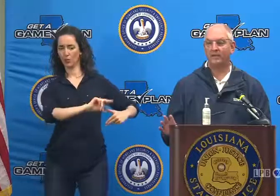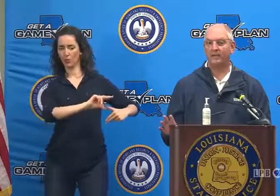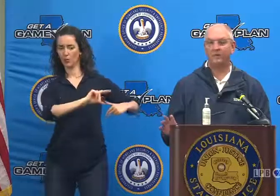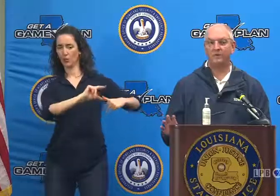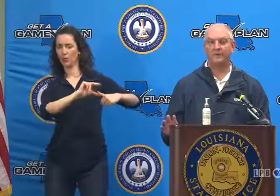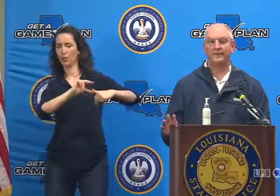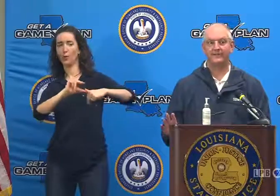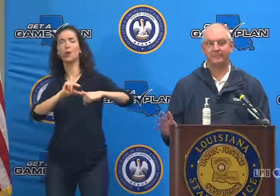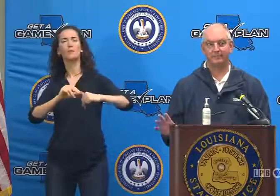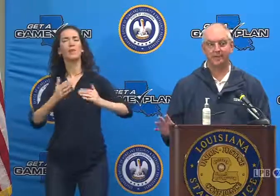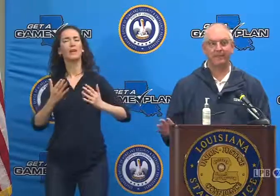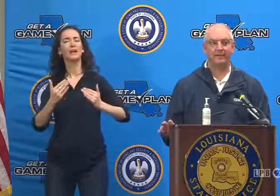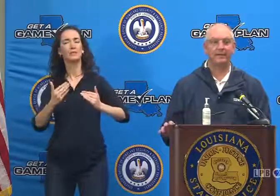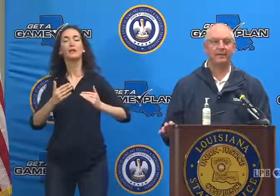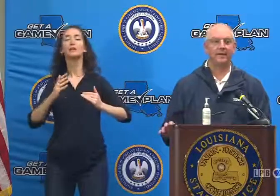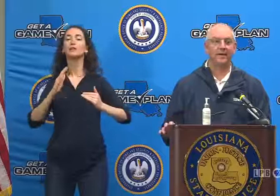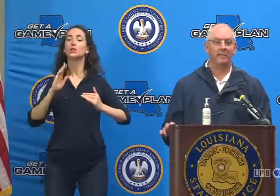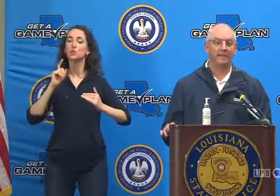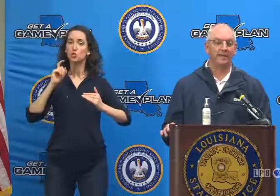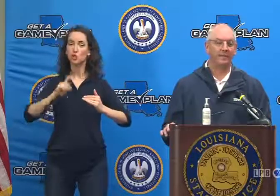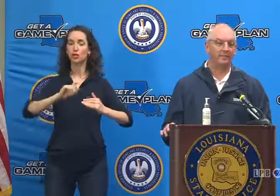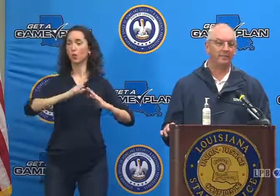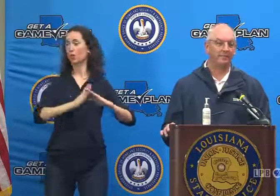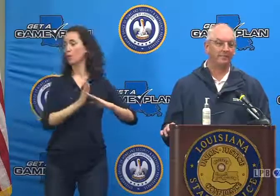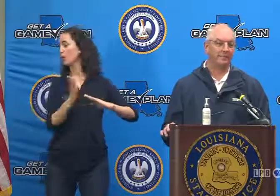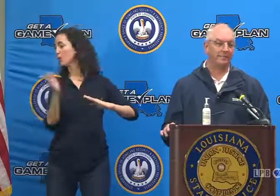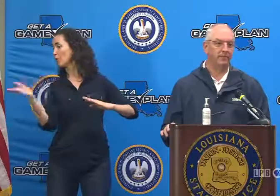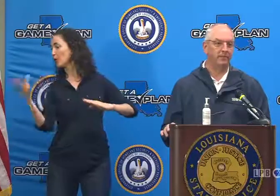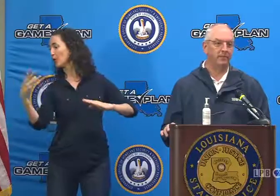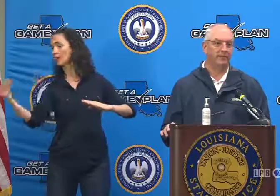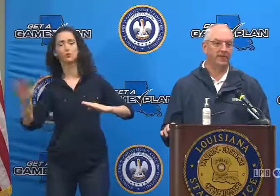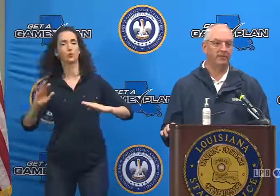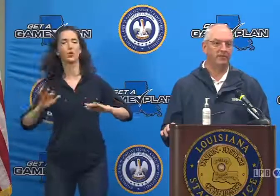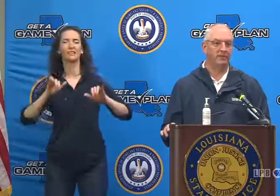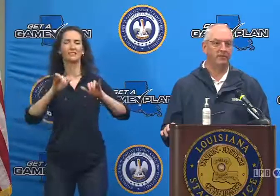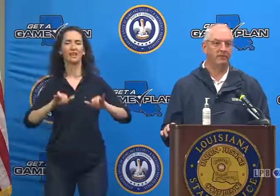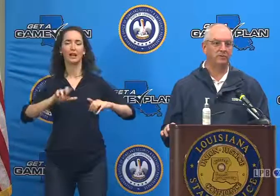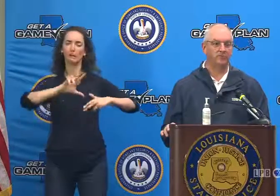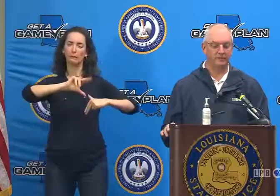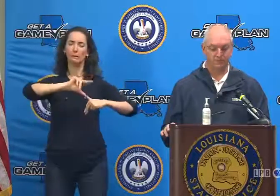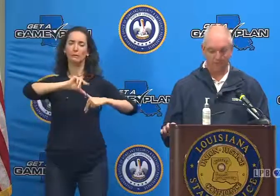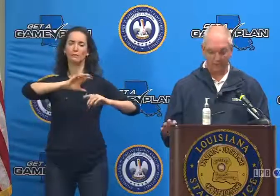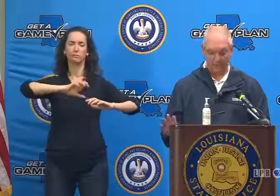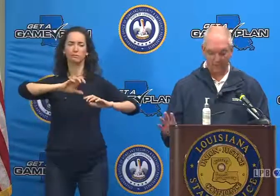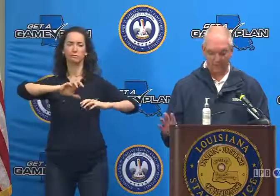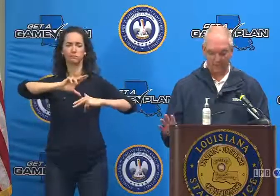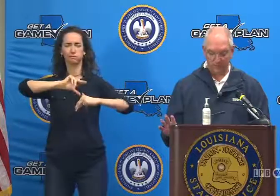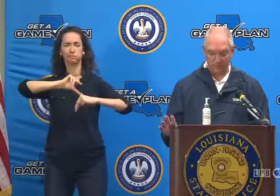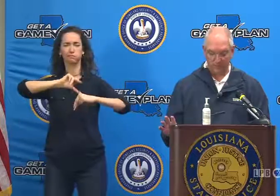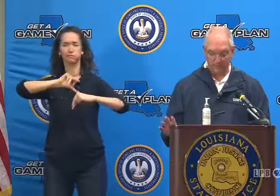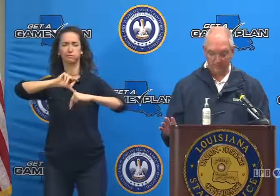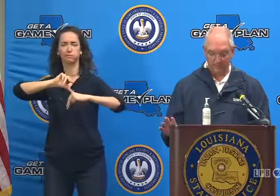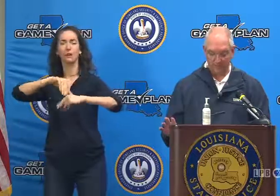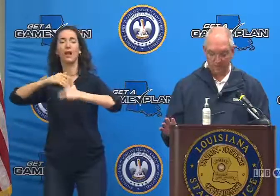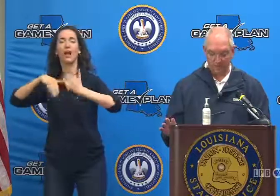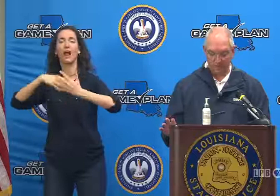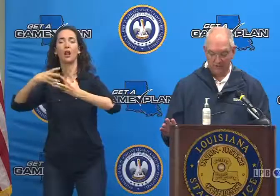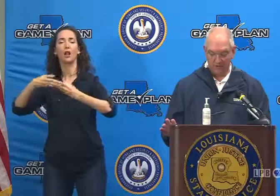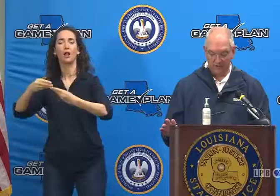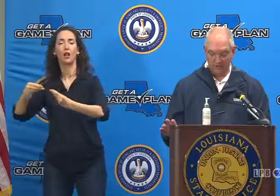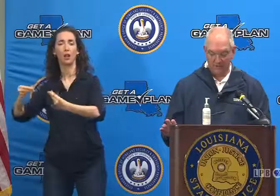Louisiana, sort of dissipate, but I'm told by the National Weather the Service that we can expect rain